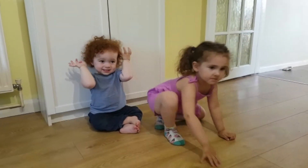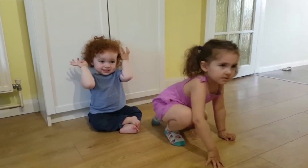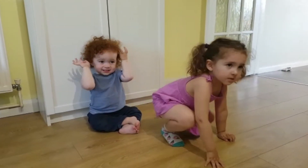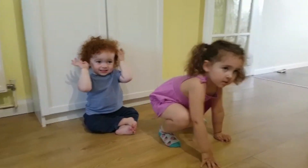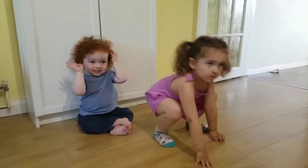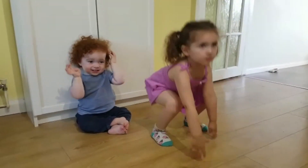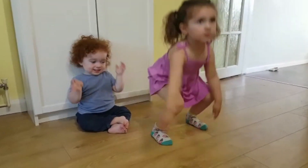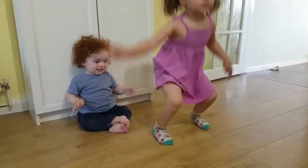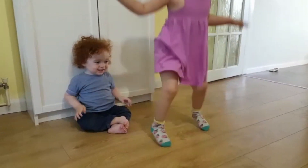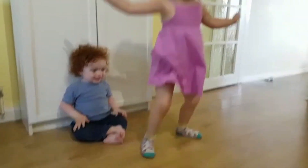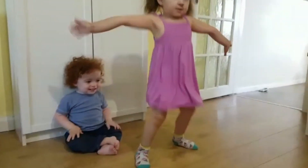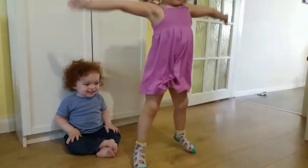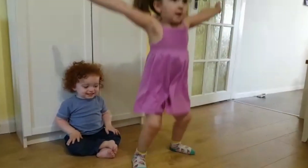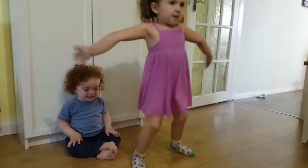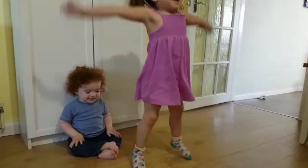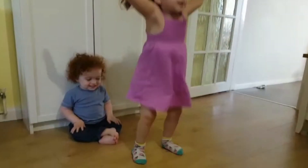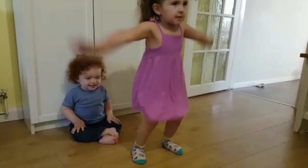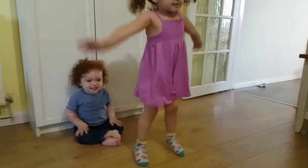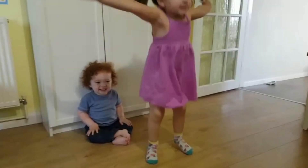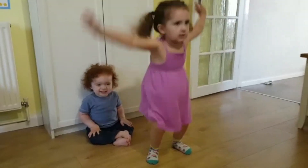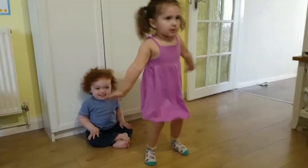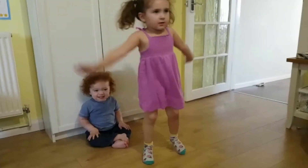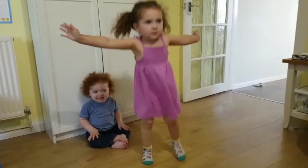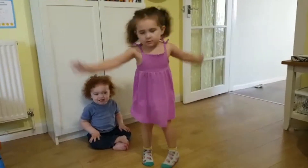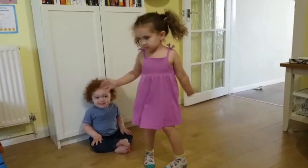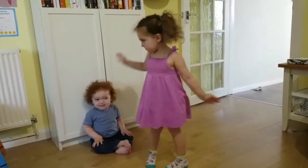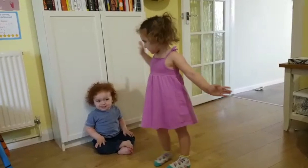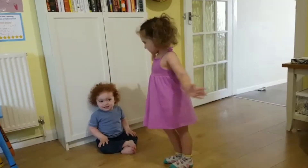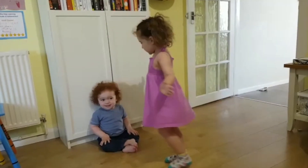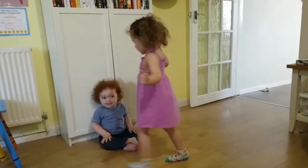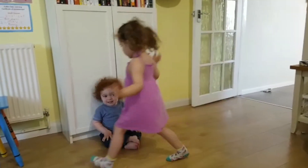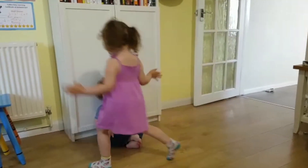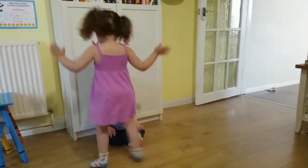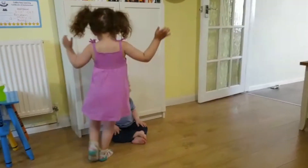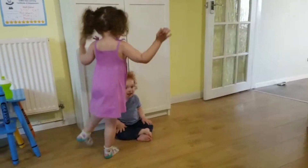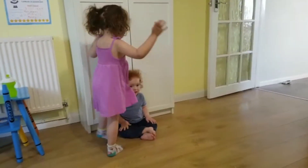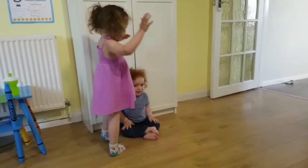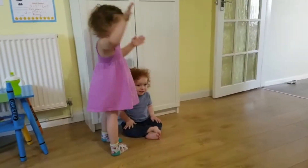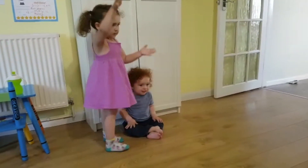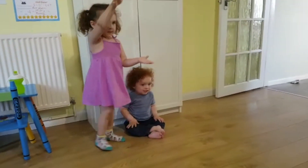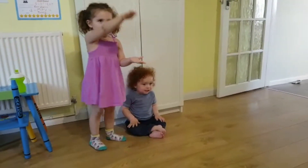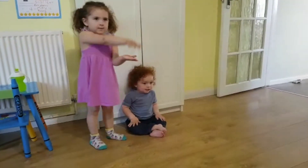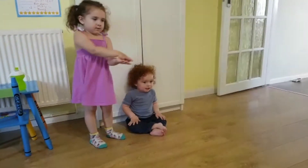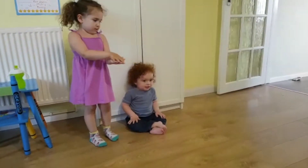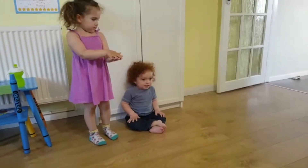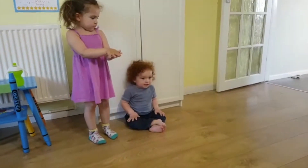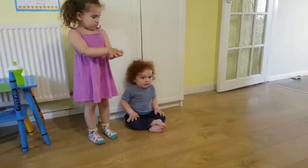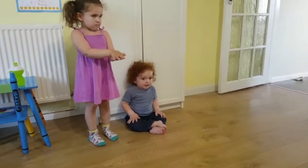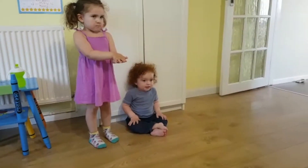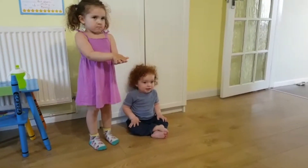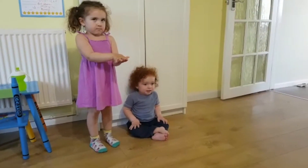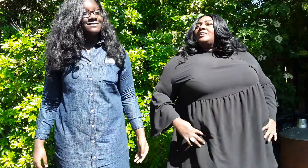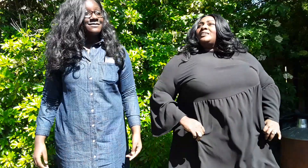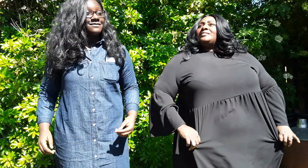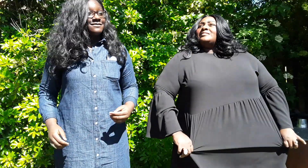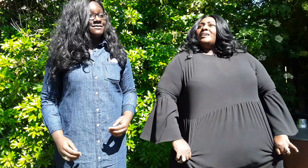Our God is a great big God and He holds us in His hands He's